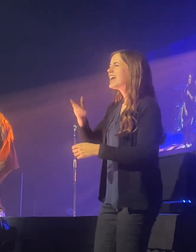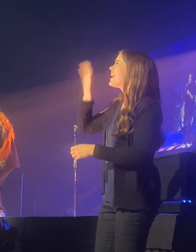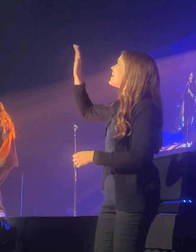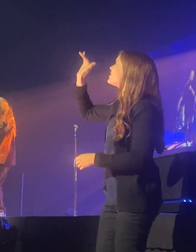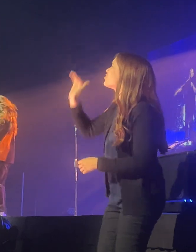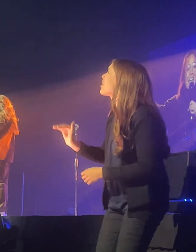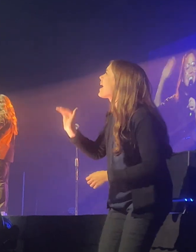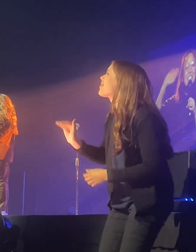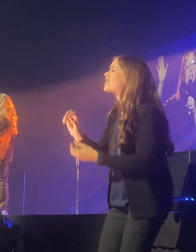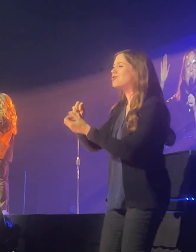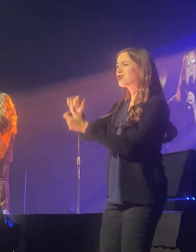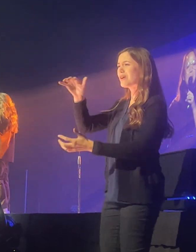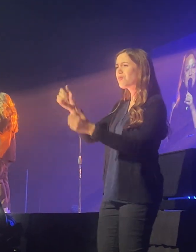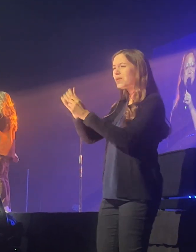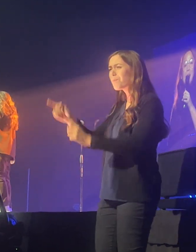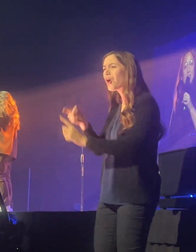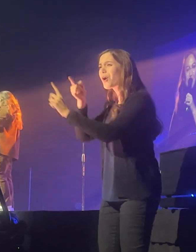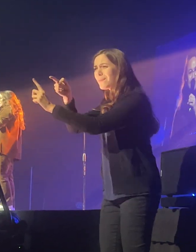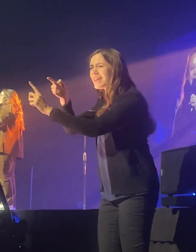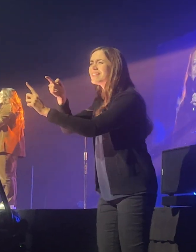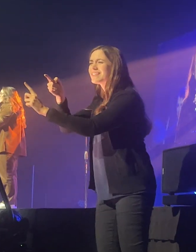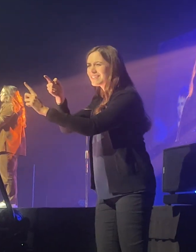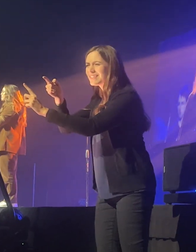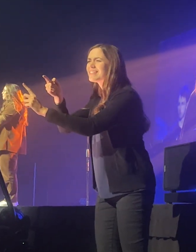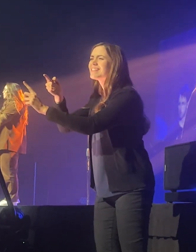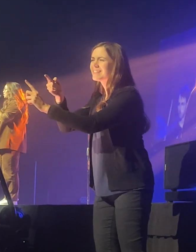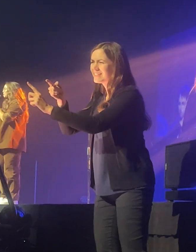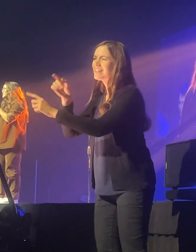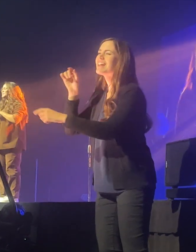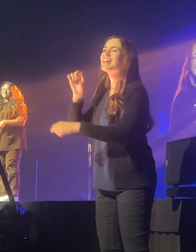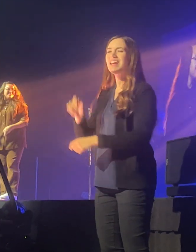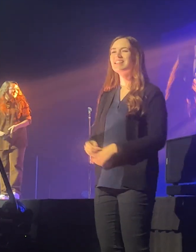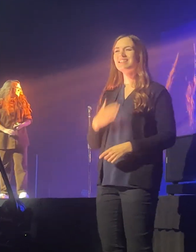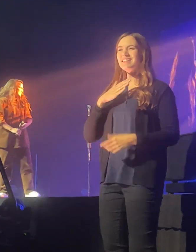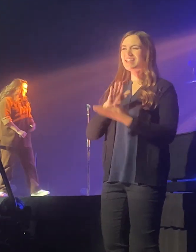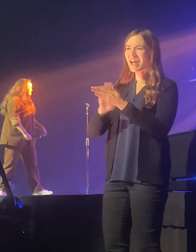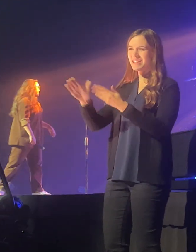purpose. It's been a pleasure to meet you.